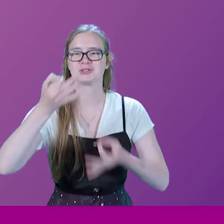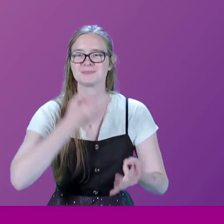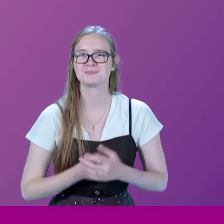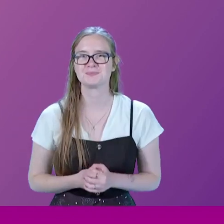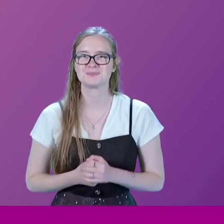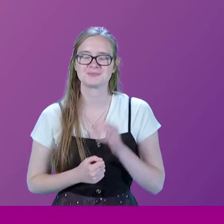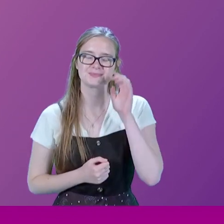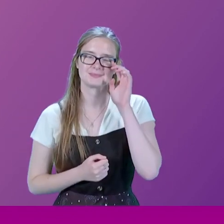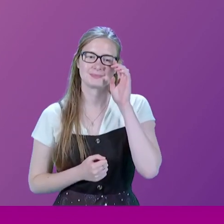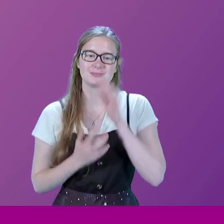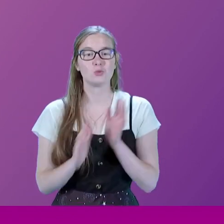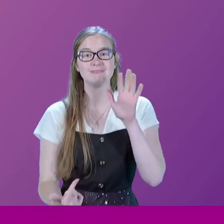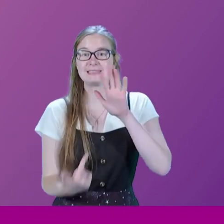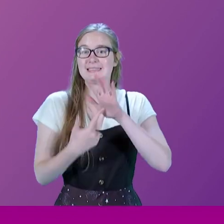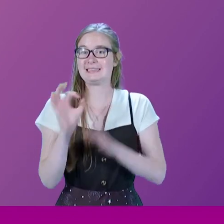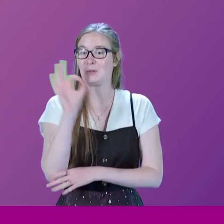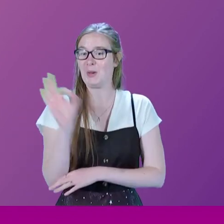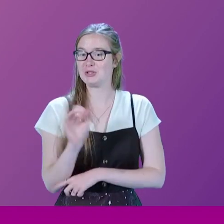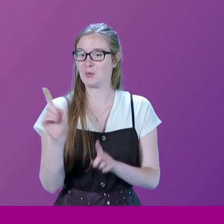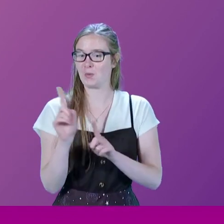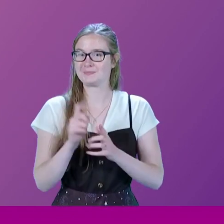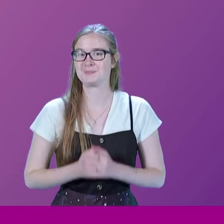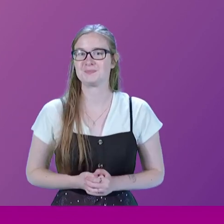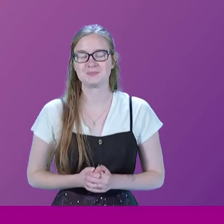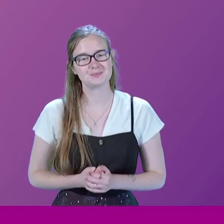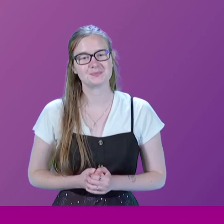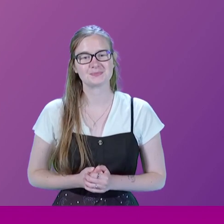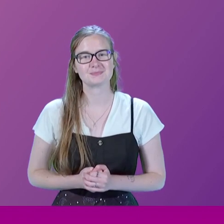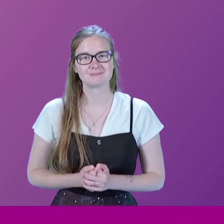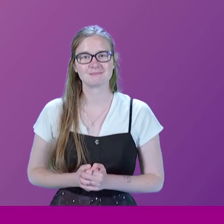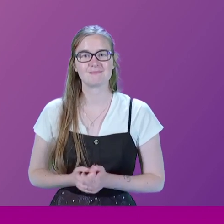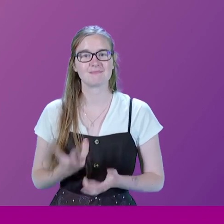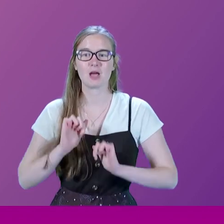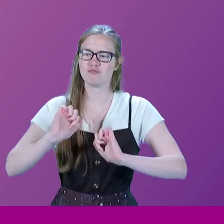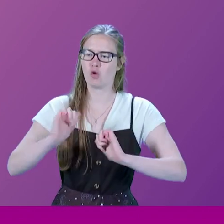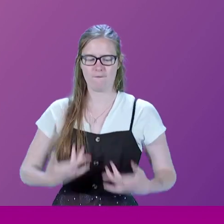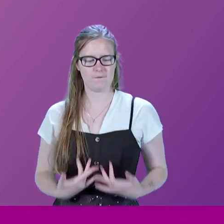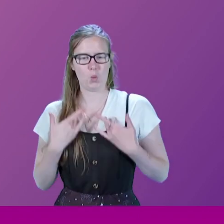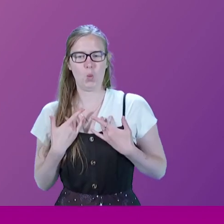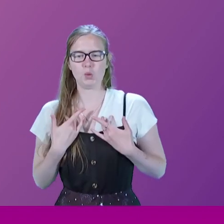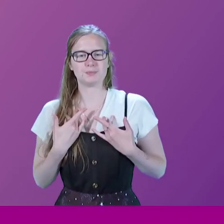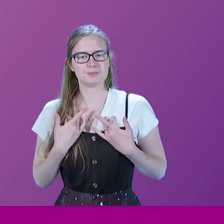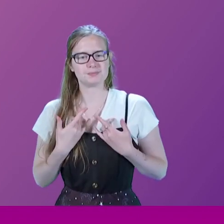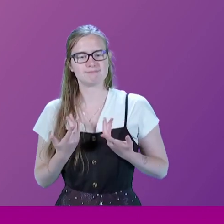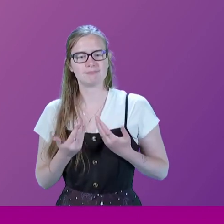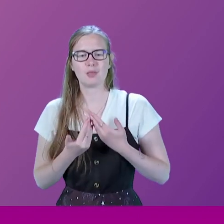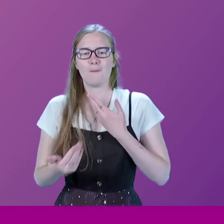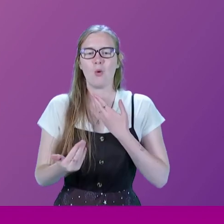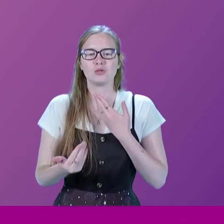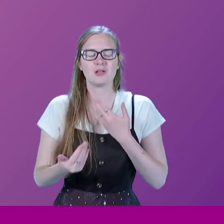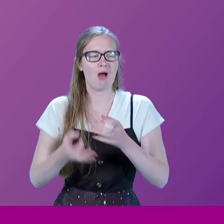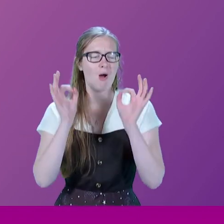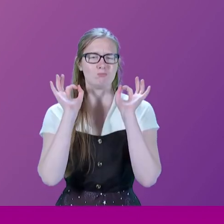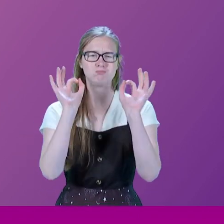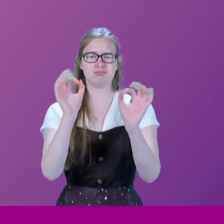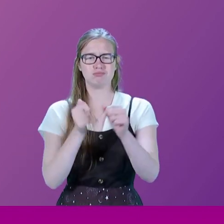So, perhaps the key question, Michael, on everybody's lips is, from your perspective, what is the most epic real